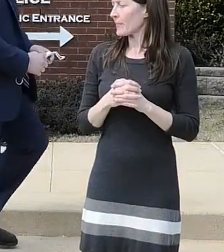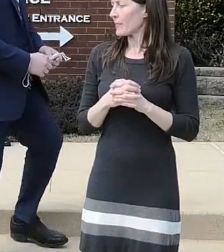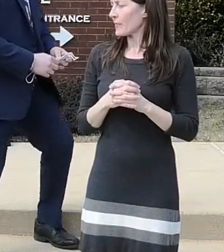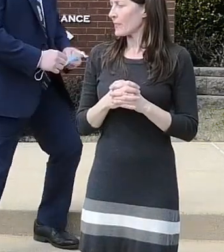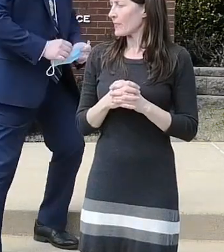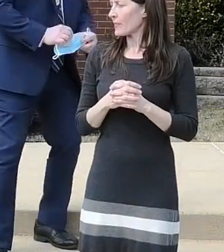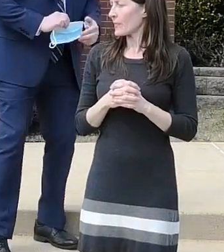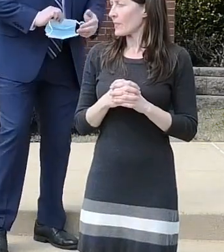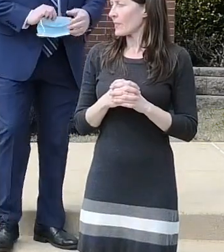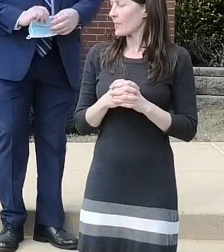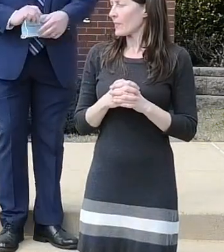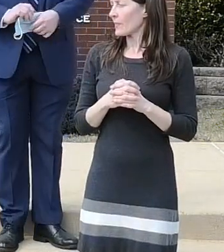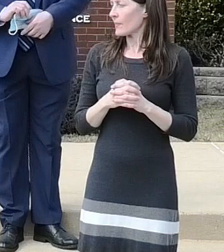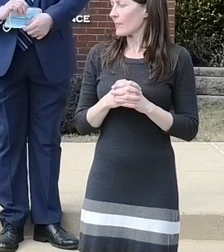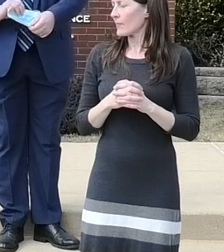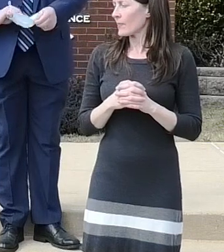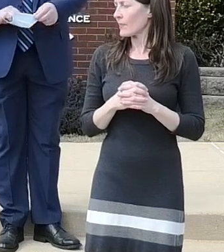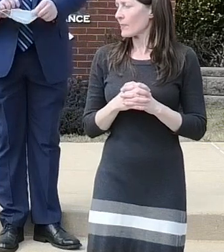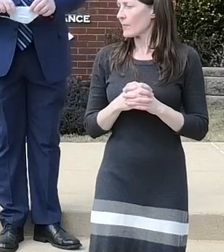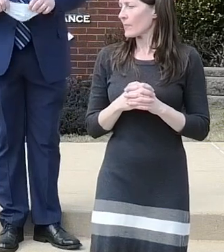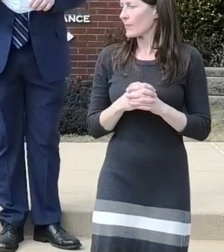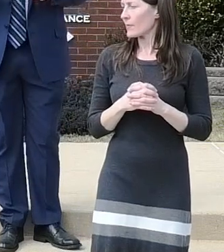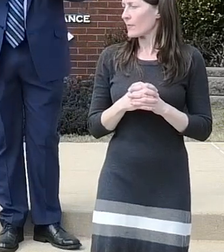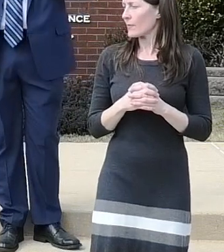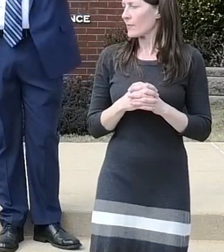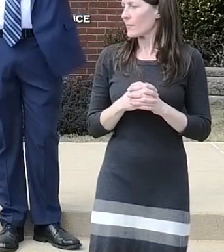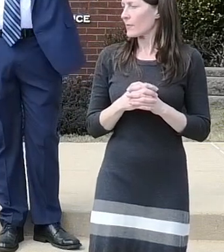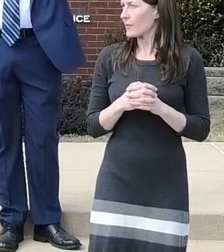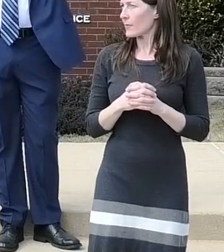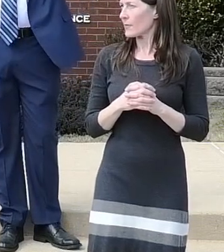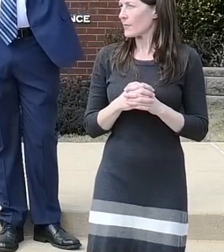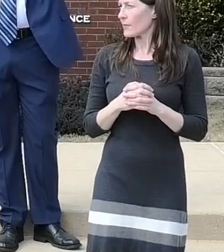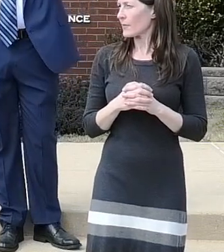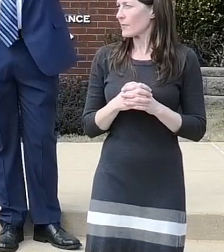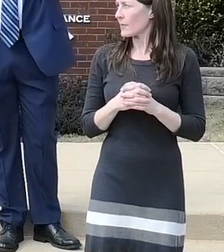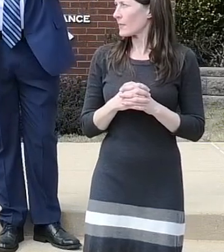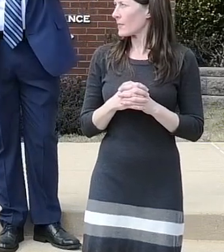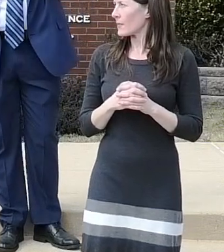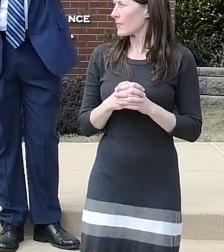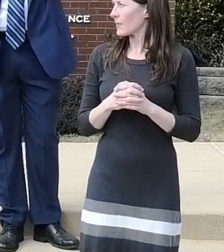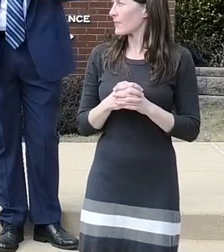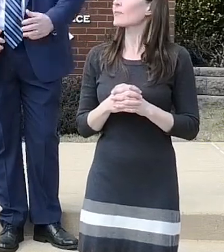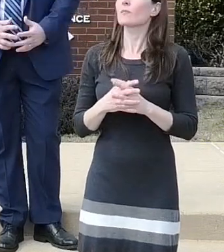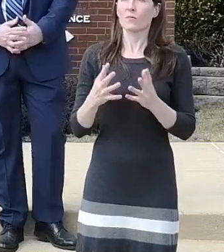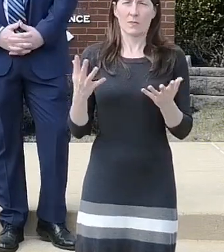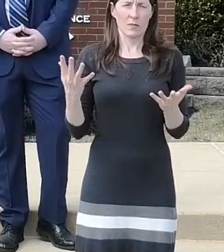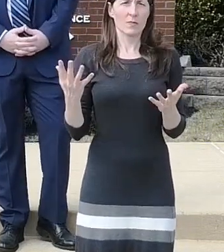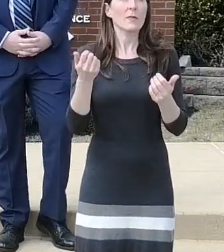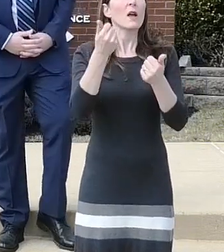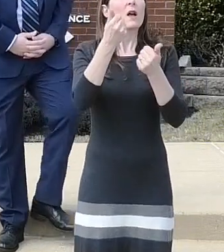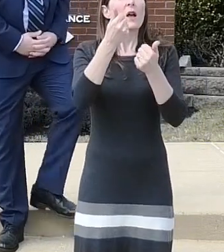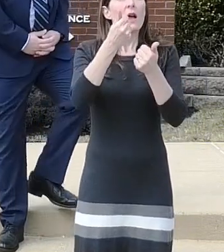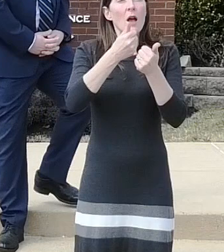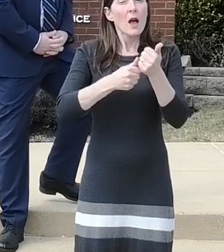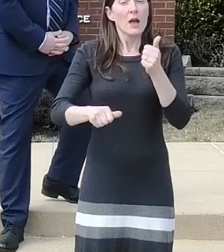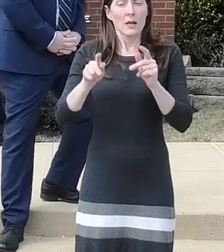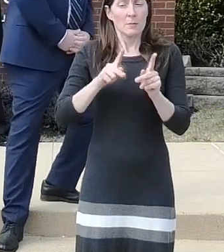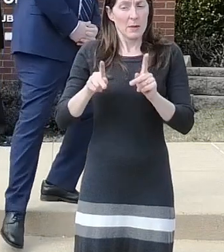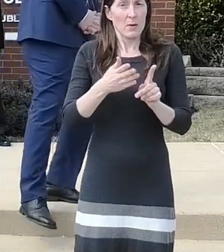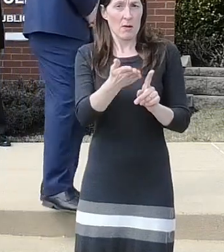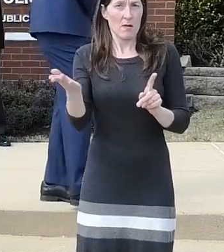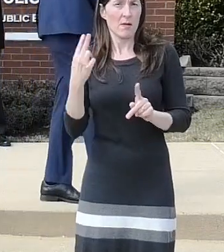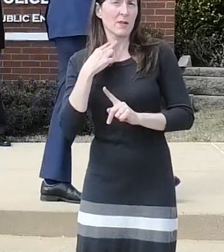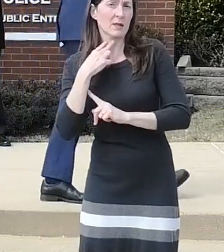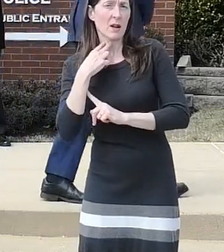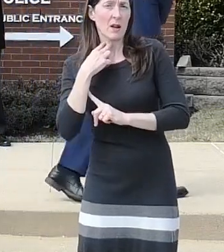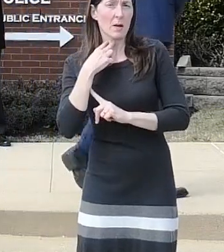may have encountered as an officer you're asking if any of the people on the list we believe may